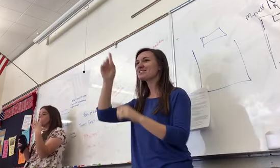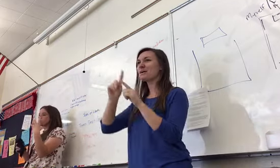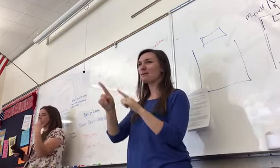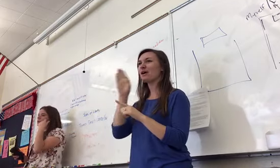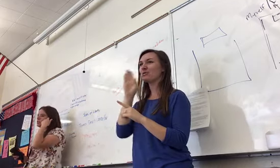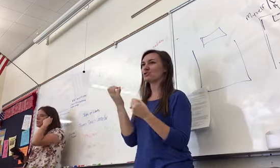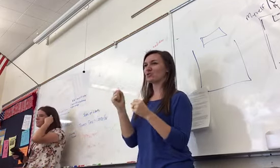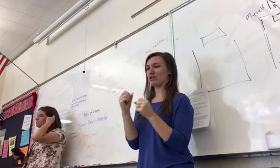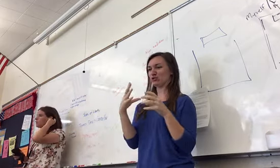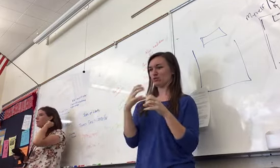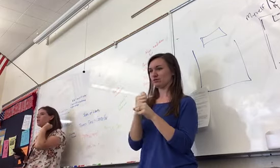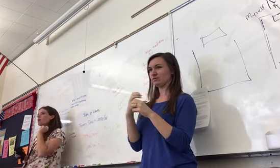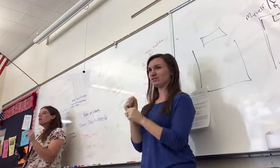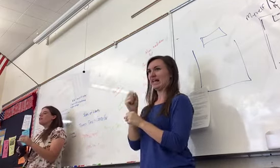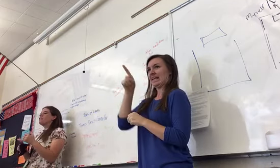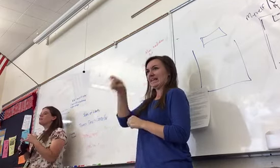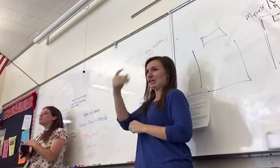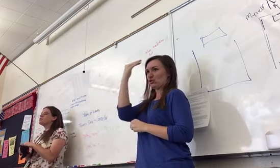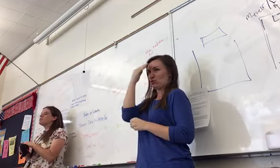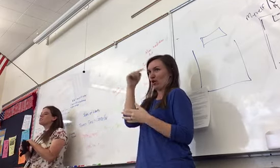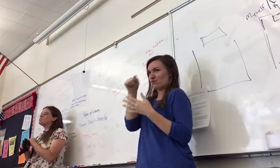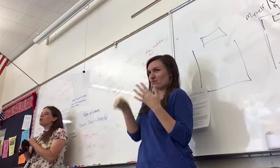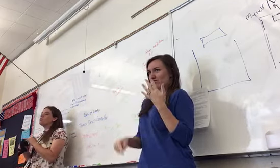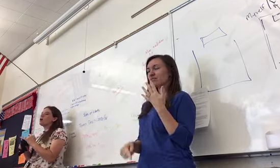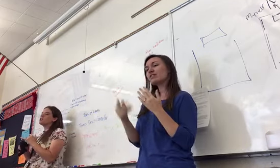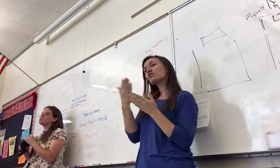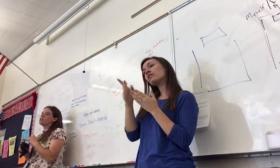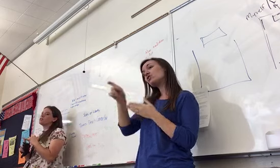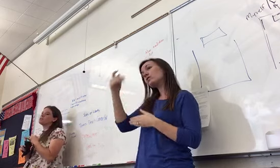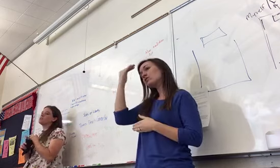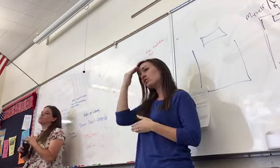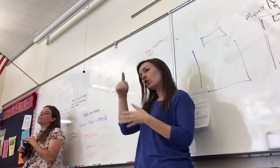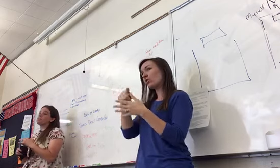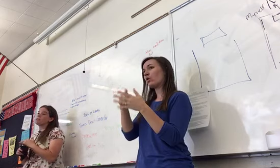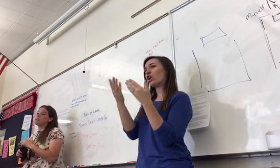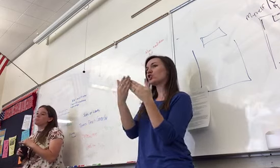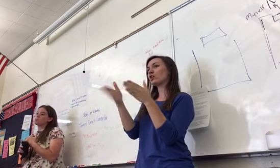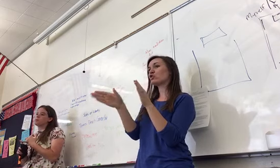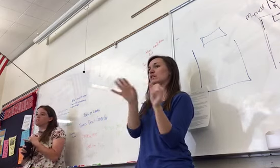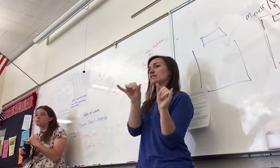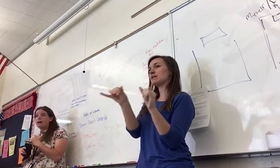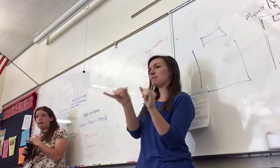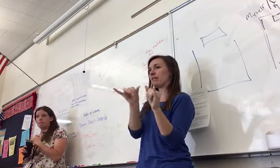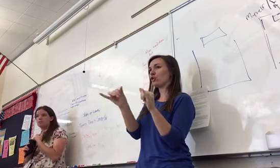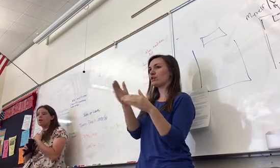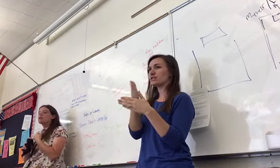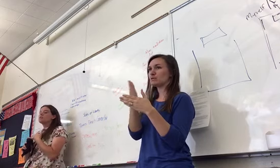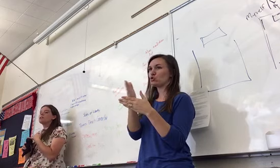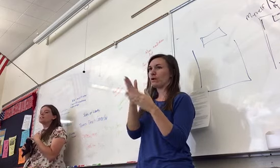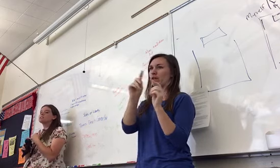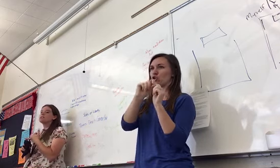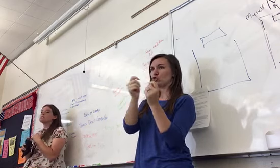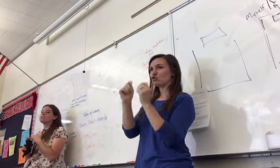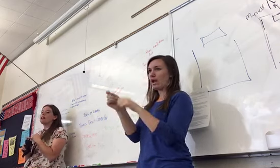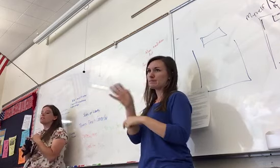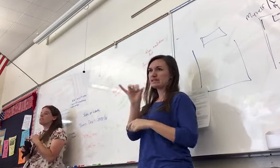most important need to know. things that you need to know are general similarities between the tribes. So that's things like